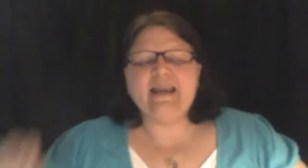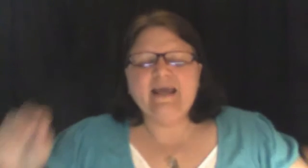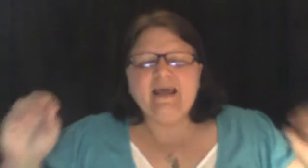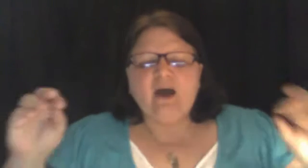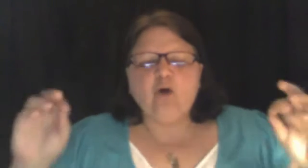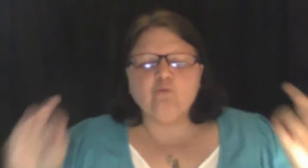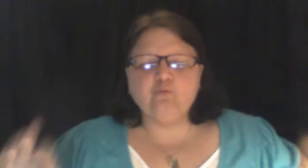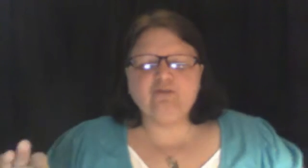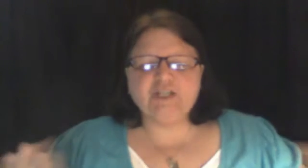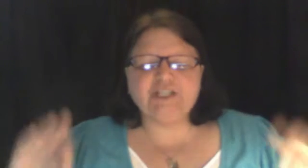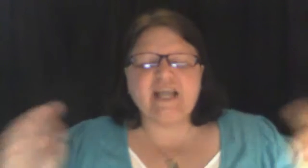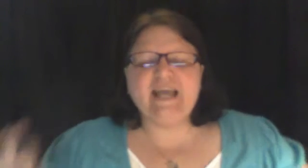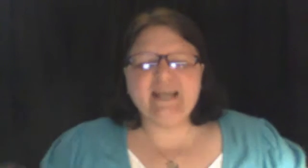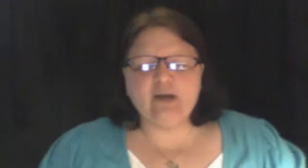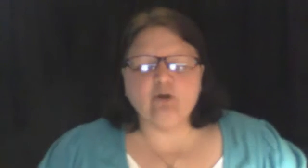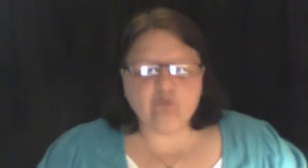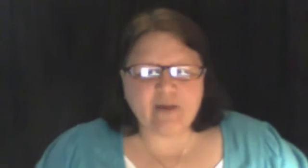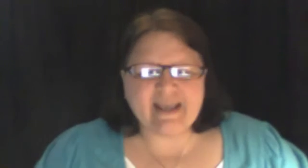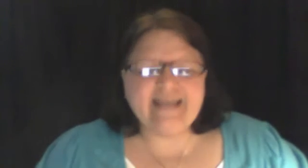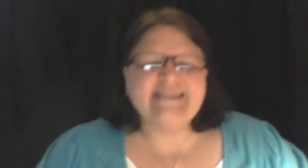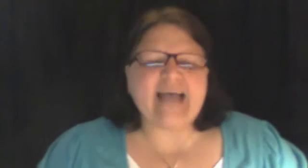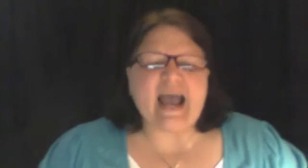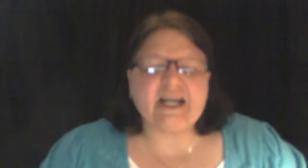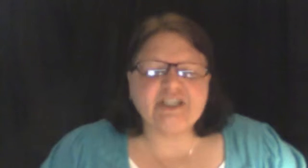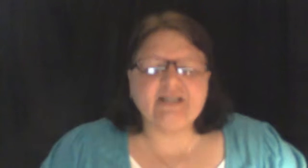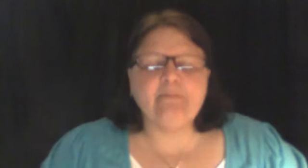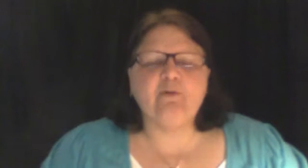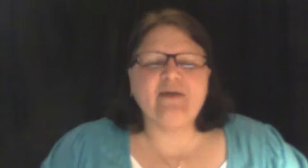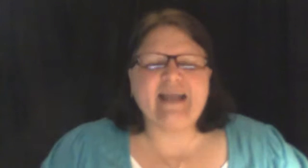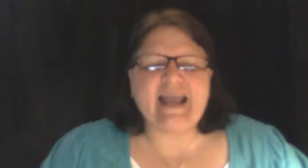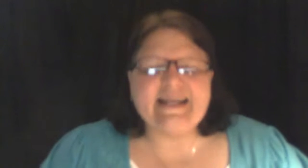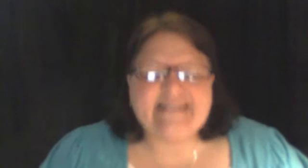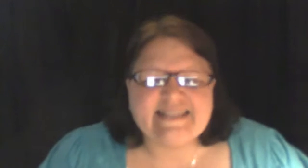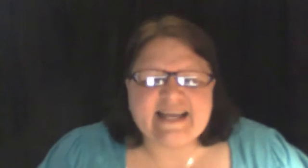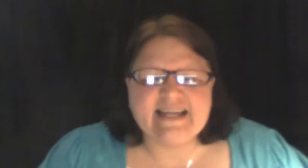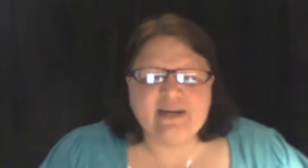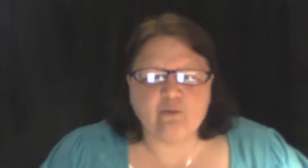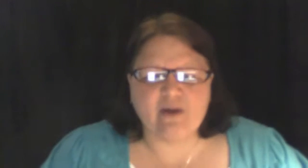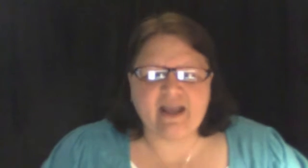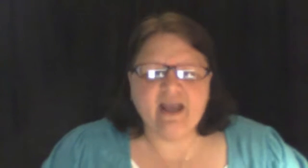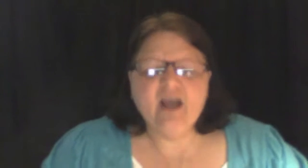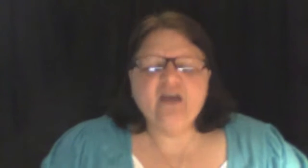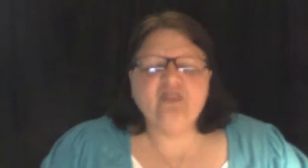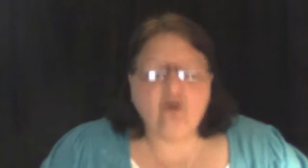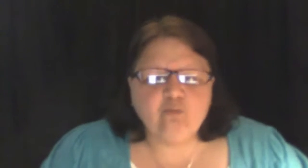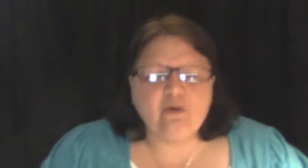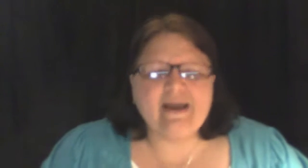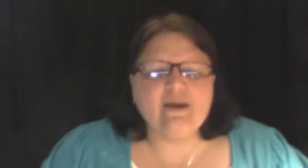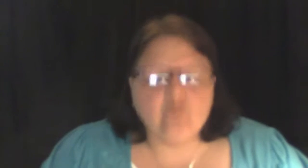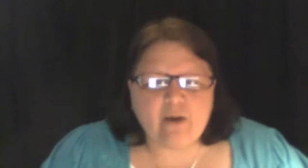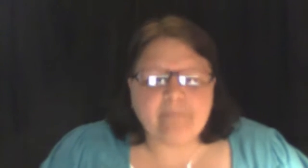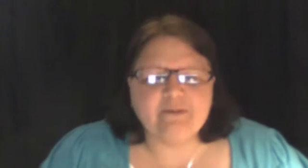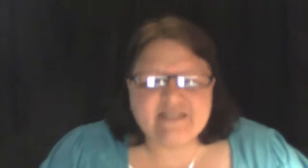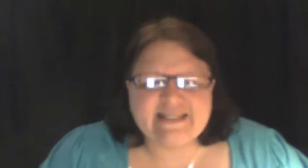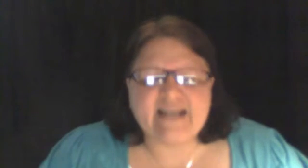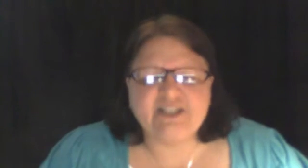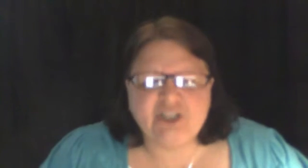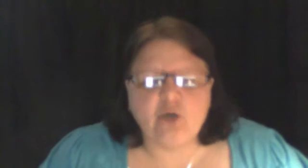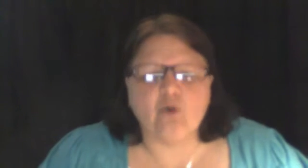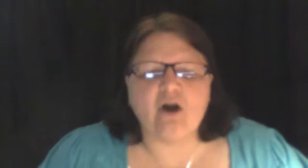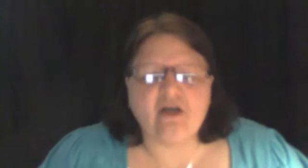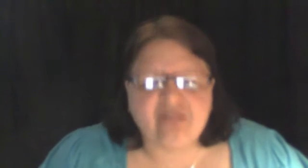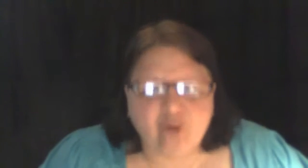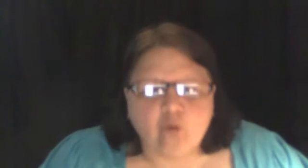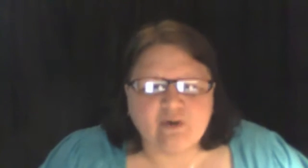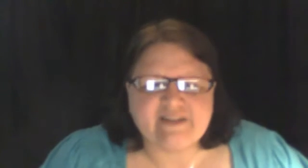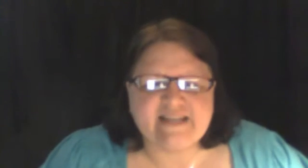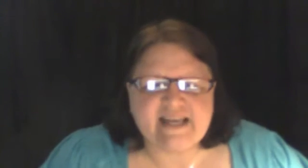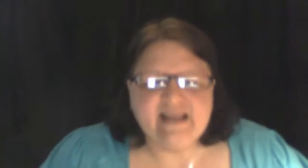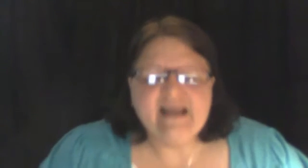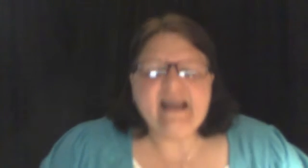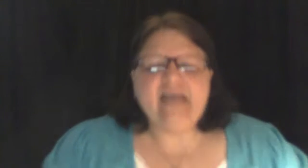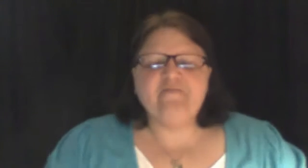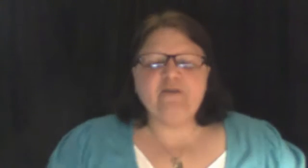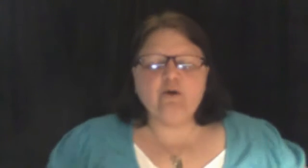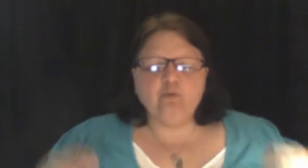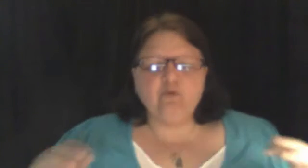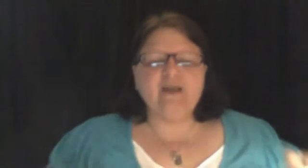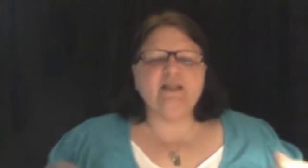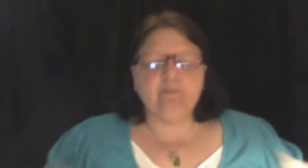just any old ring. He's actually putting a signet ring. The ring represents your authority. If you read the